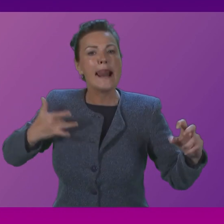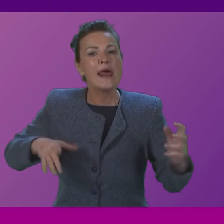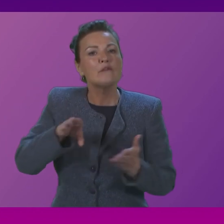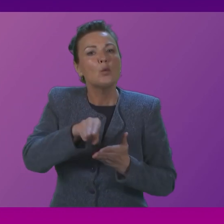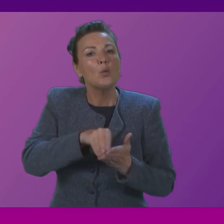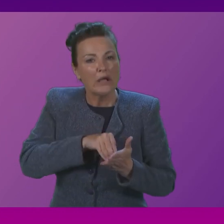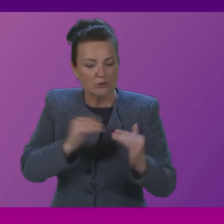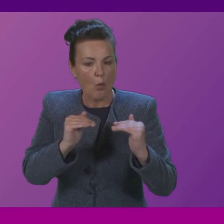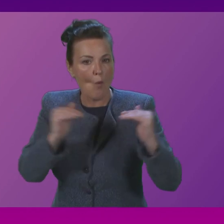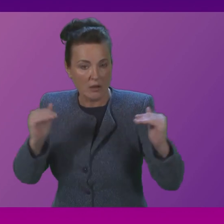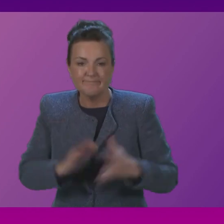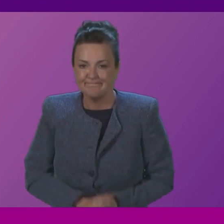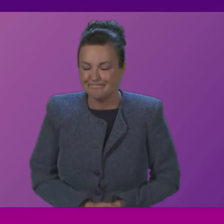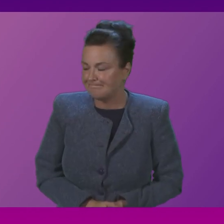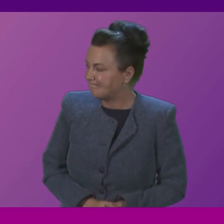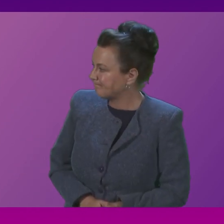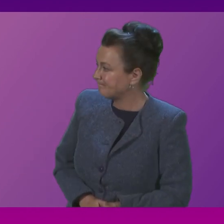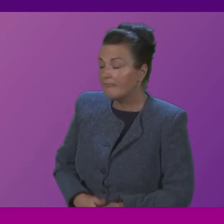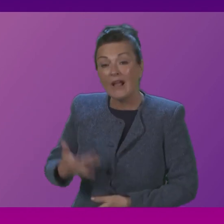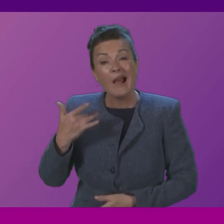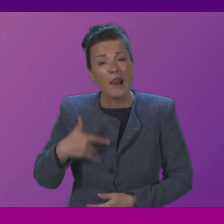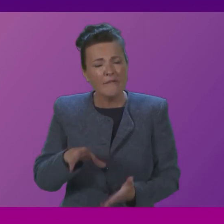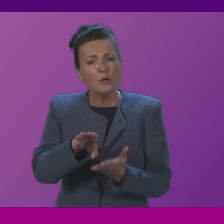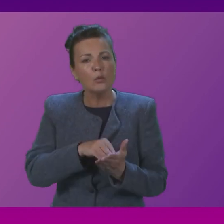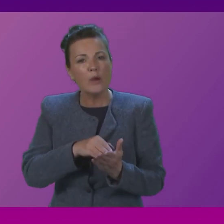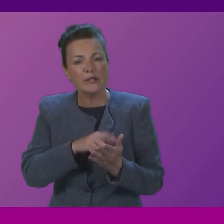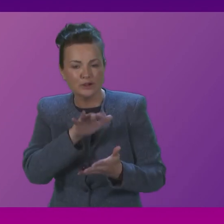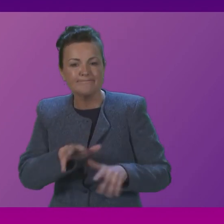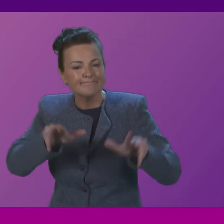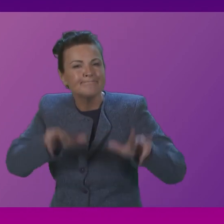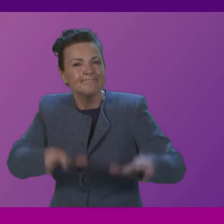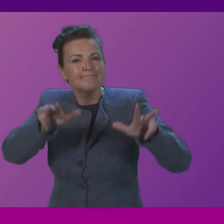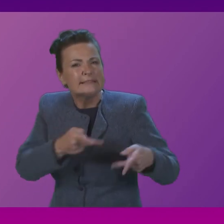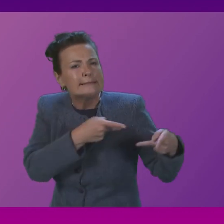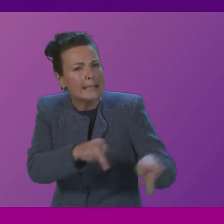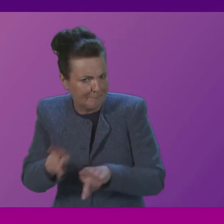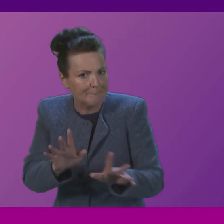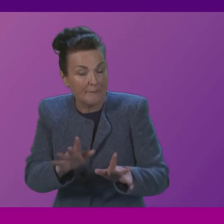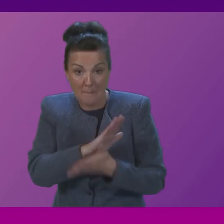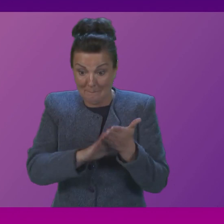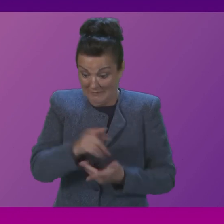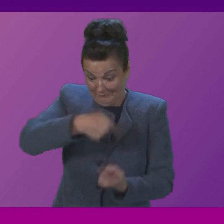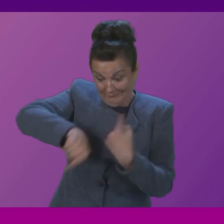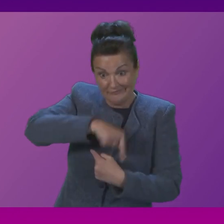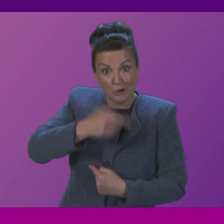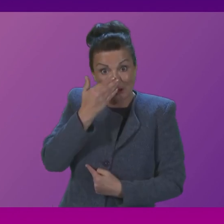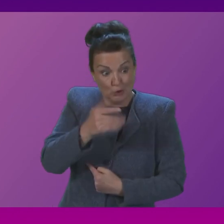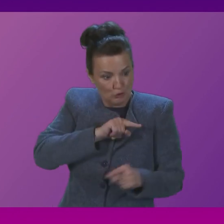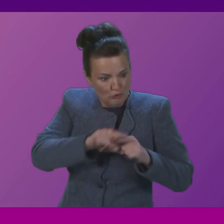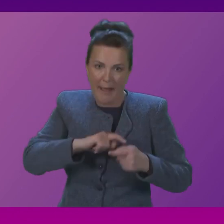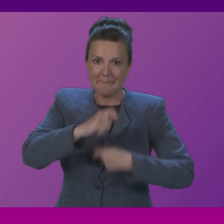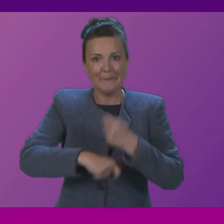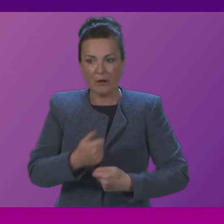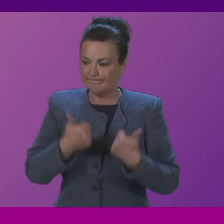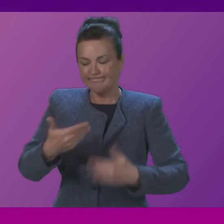accreditation scheme supports employers in lower paid sectors to become real living wage employers Recent ONS data shows the proportion